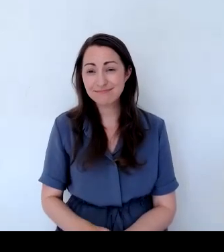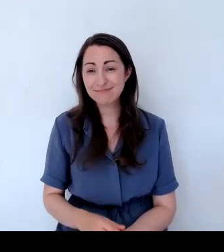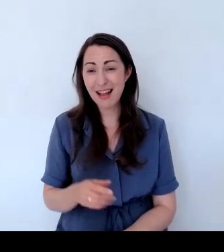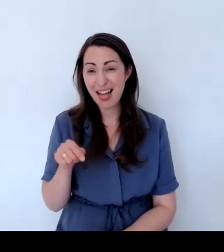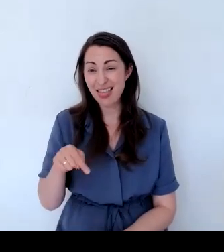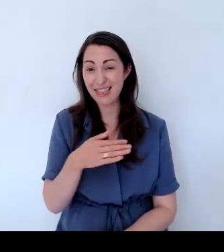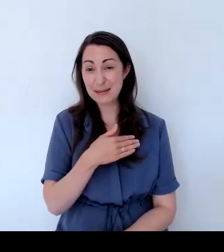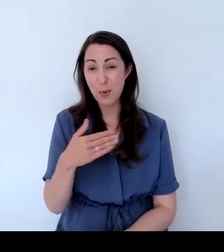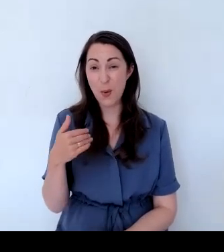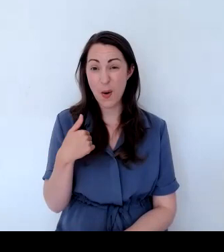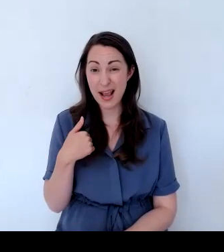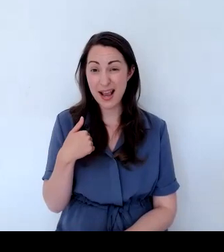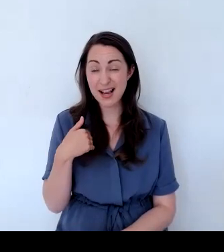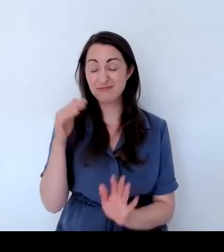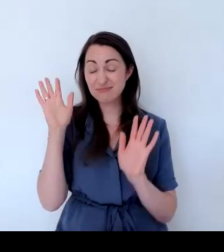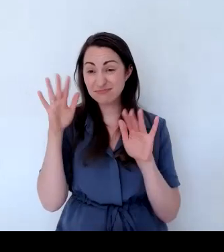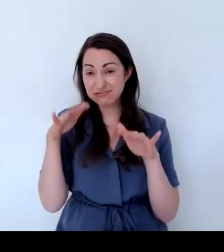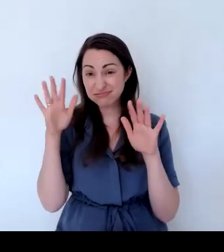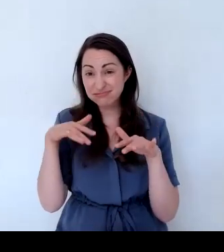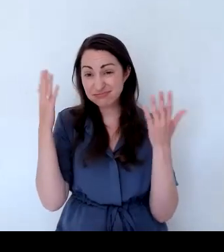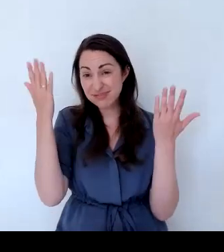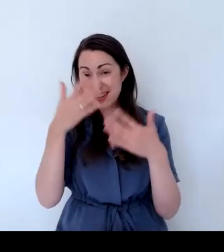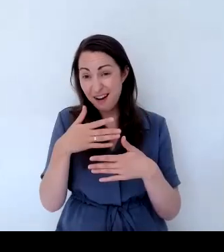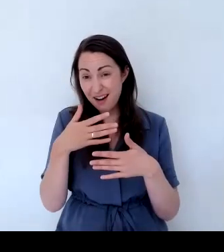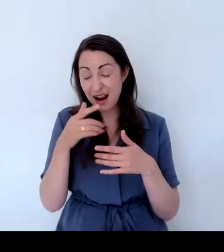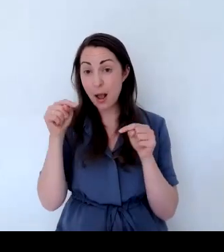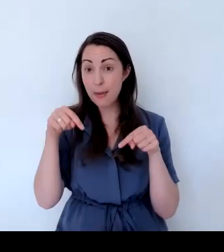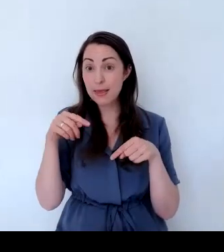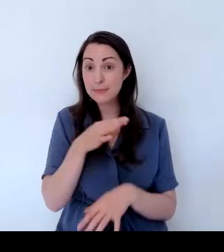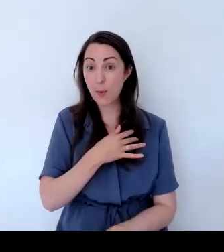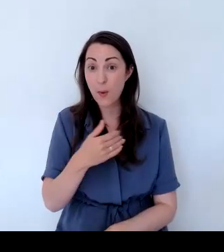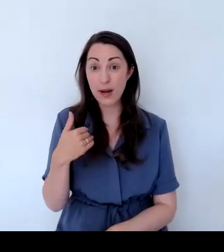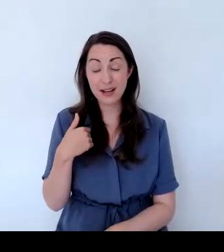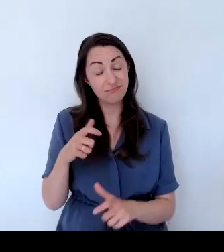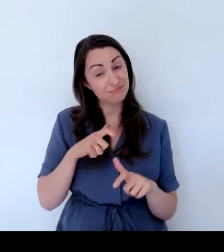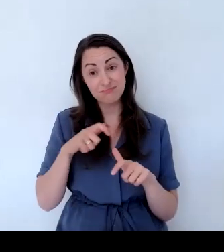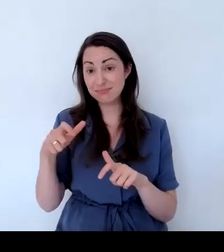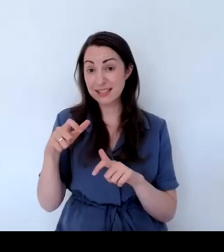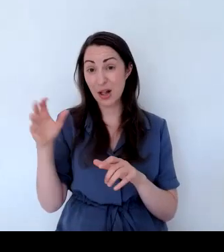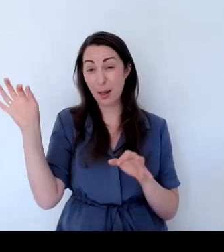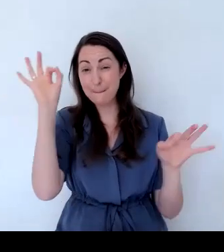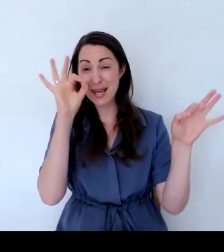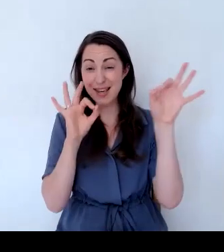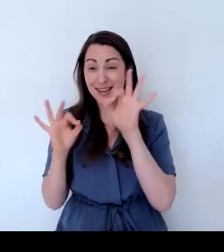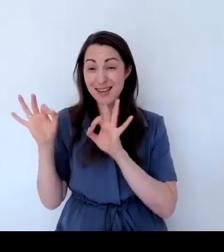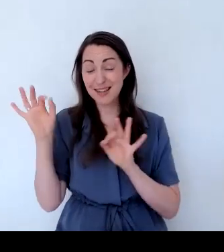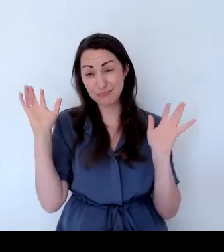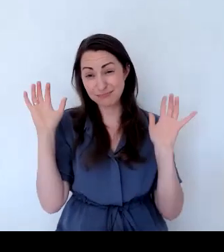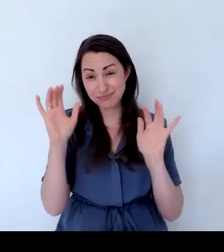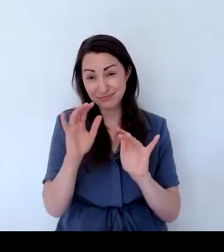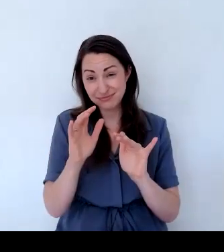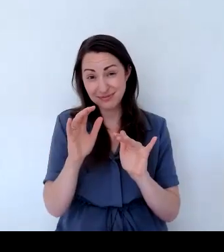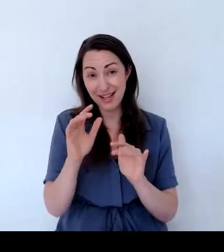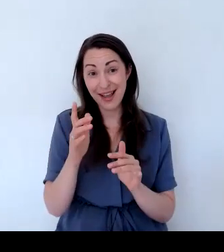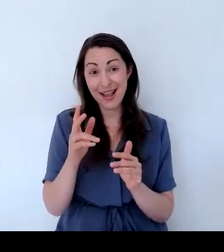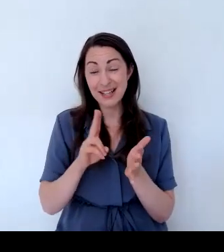morning, there's been bees there all morning. And sometimes it's really buzzing, you know, the whole